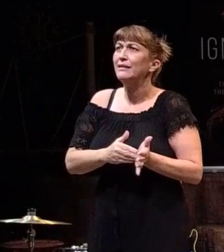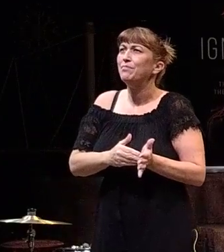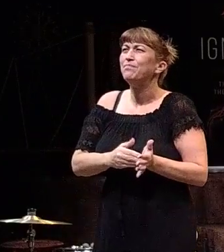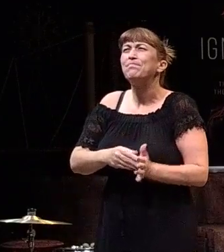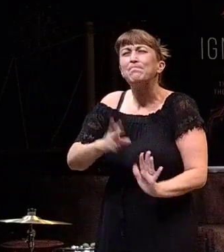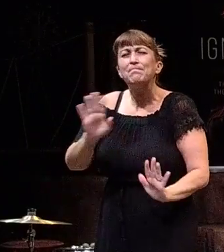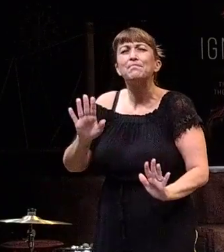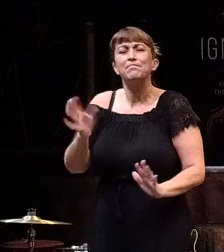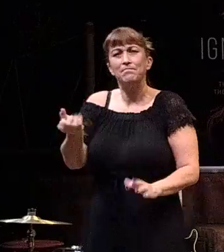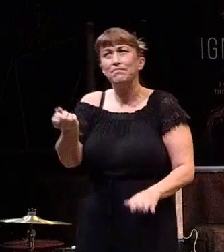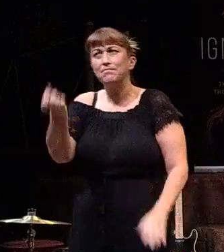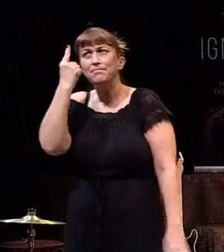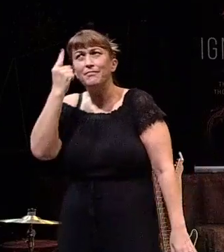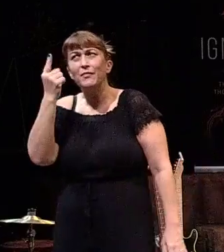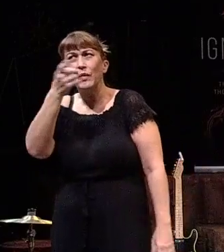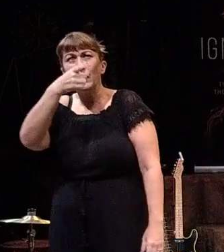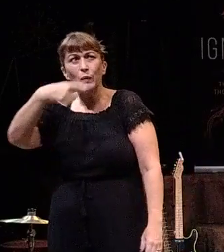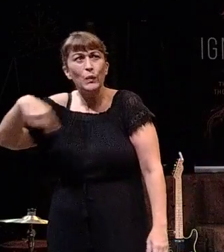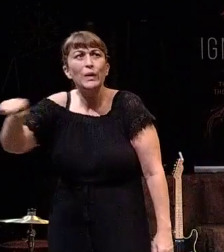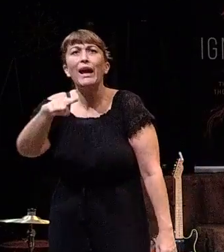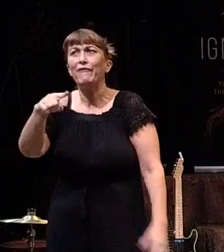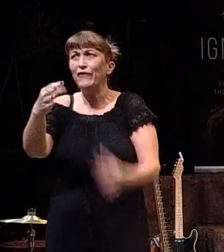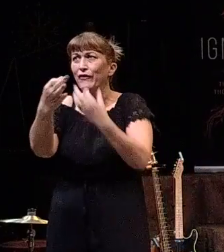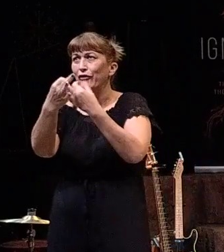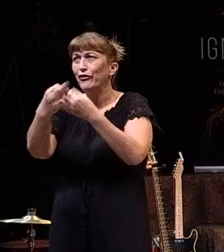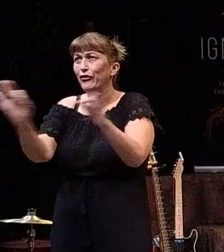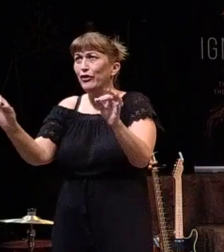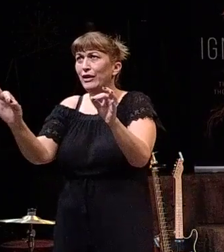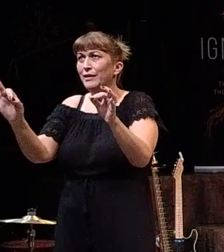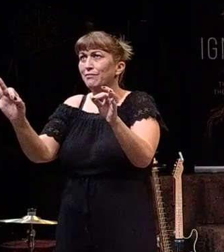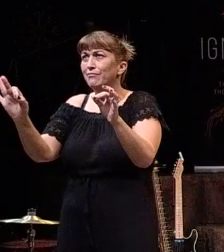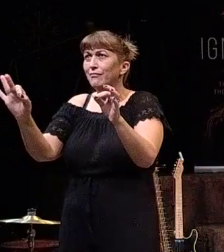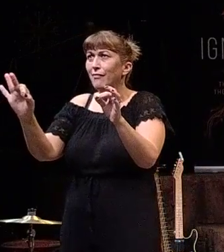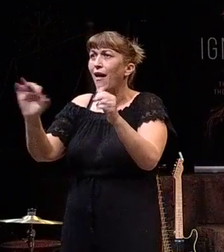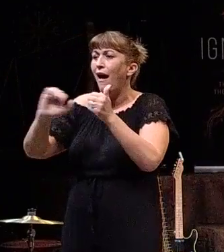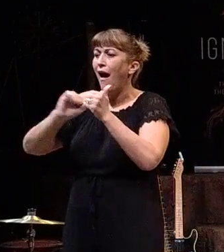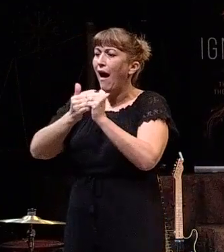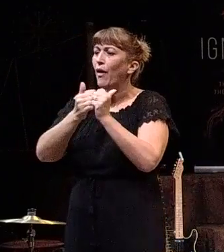You see, we have the freedom to choose where we want our lives to go.